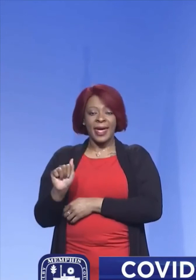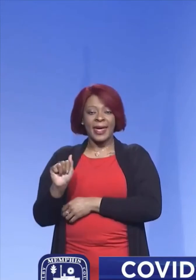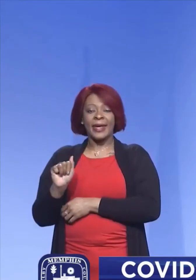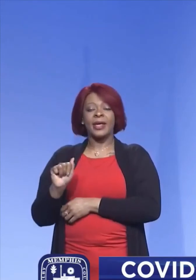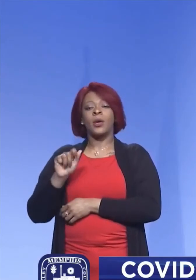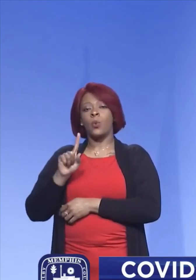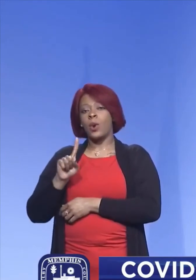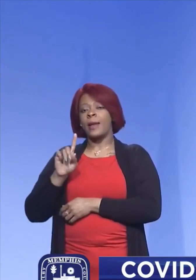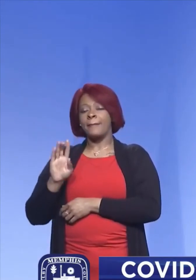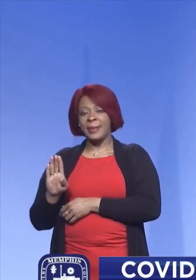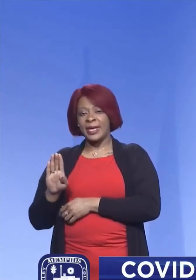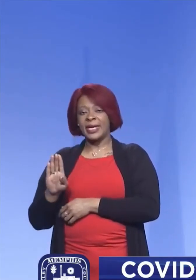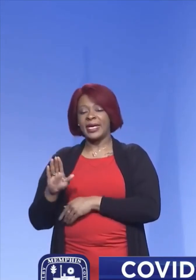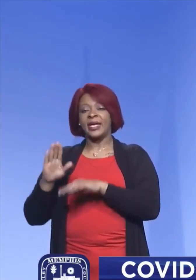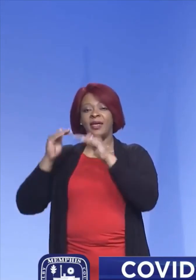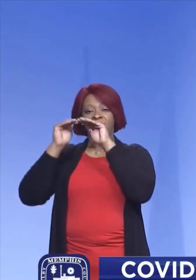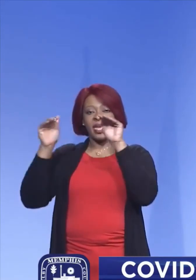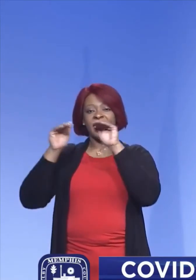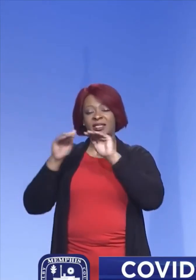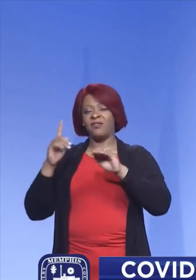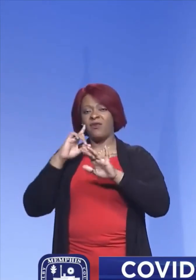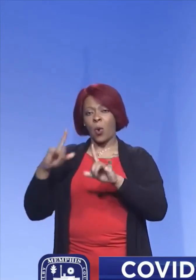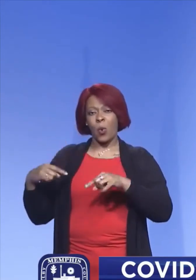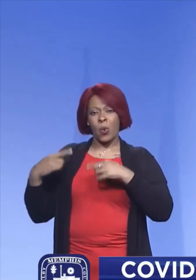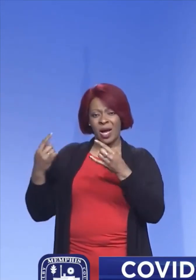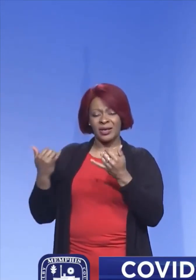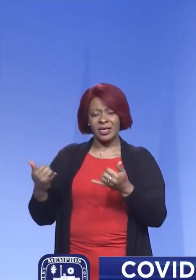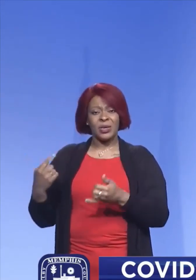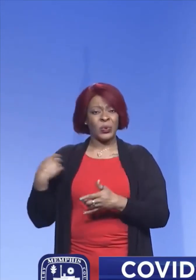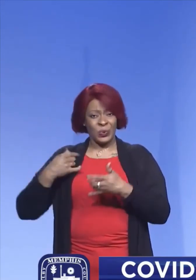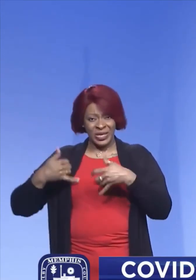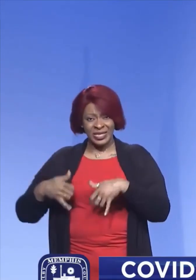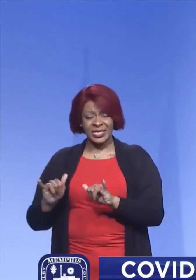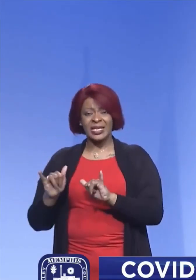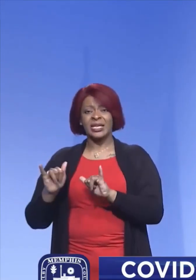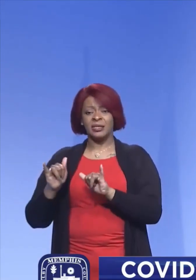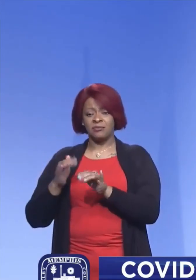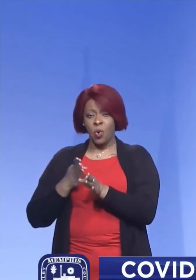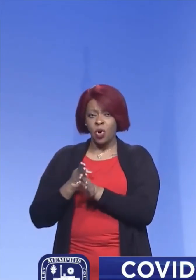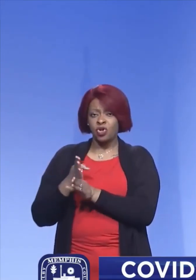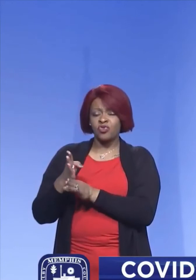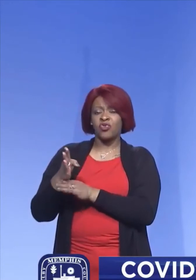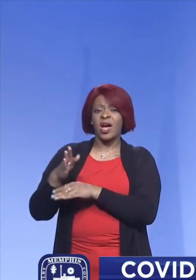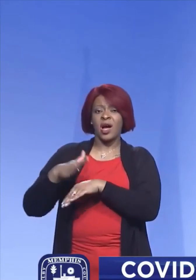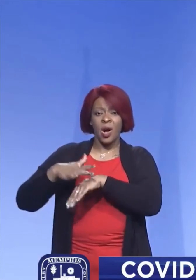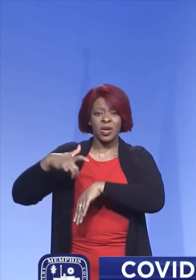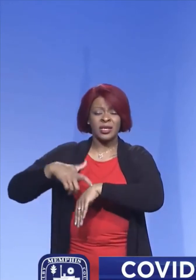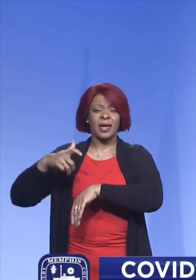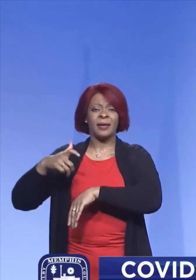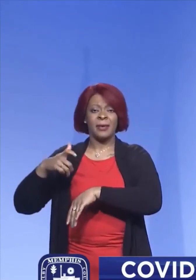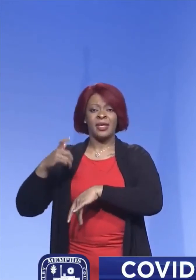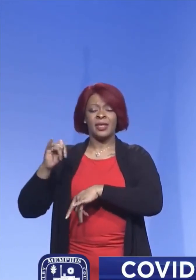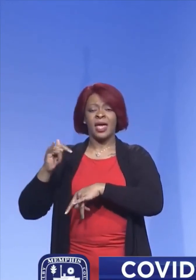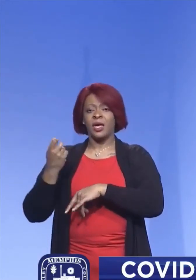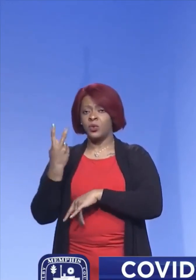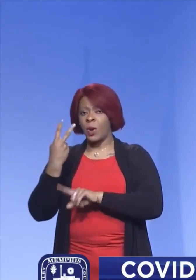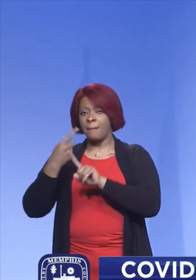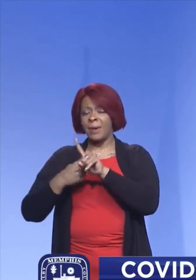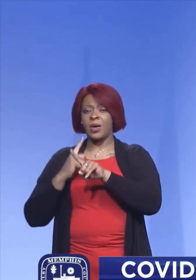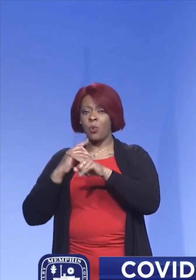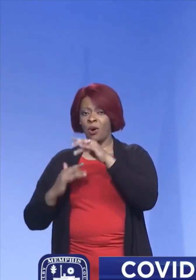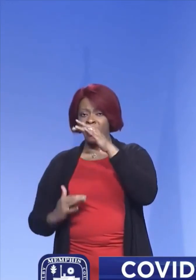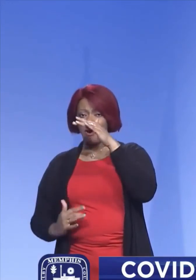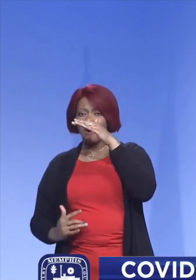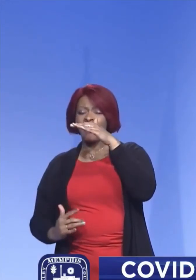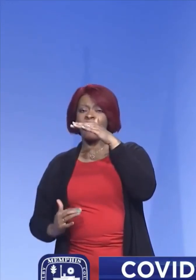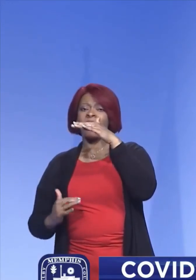1B phases, um, for a little while now, are we still on track to say, reach those kind of 12 months that it will take to